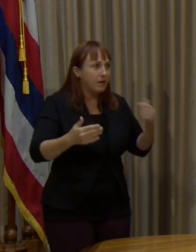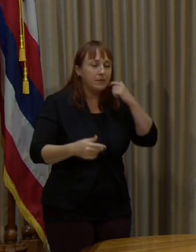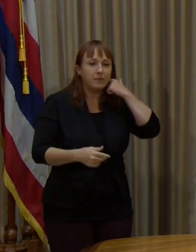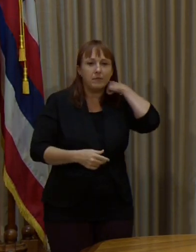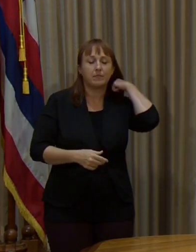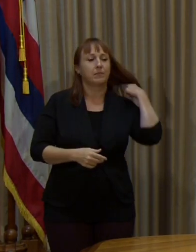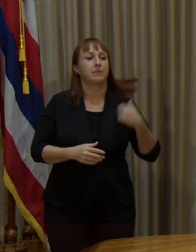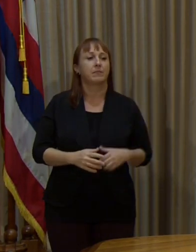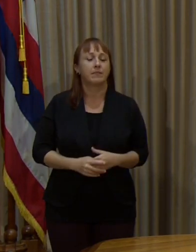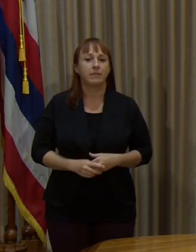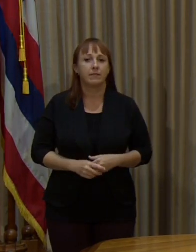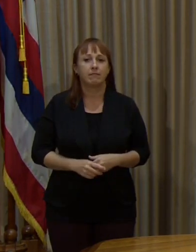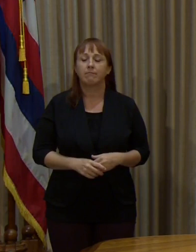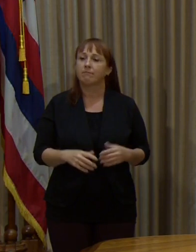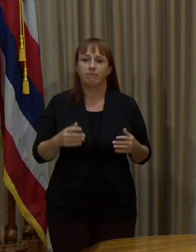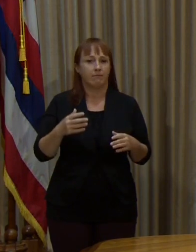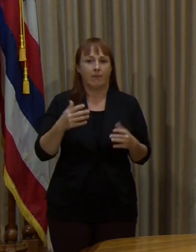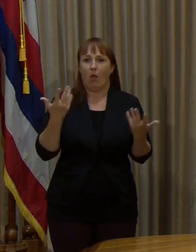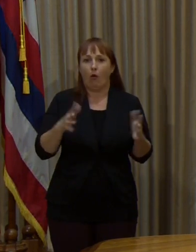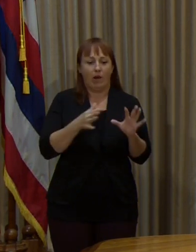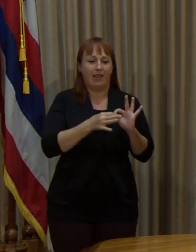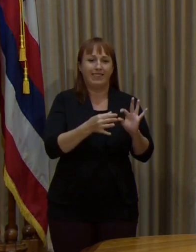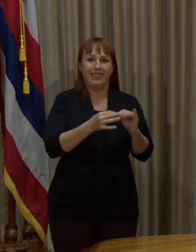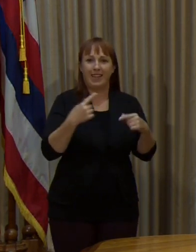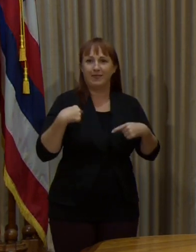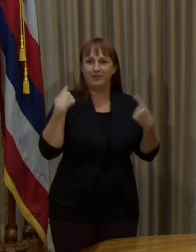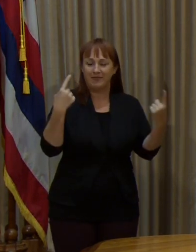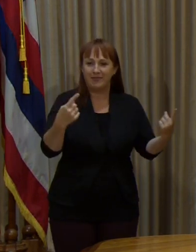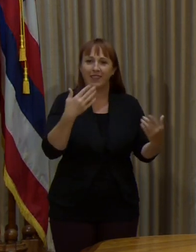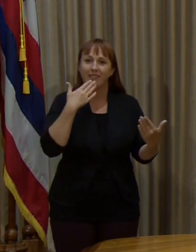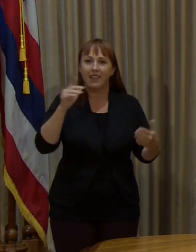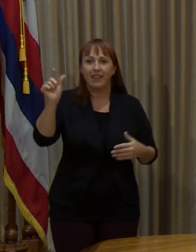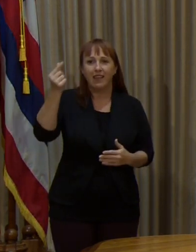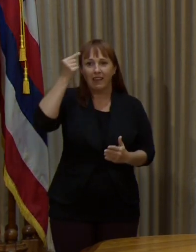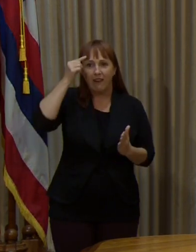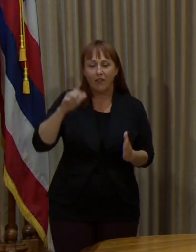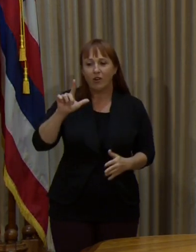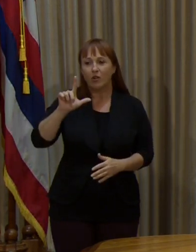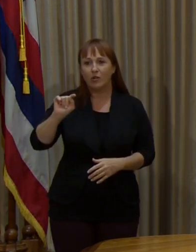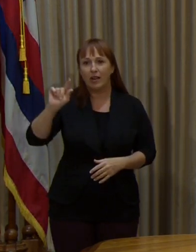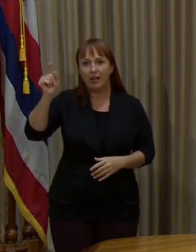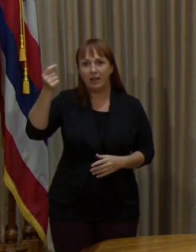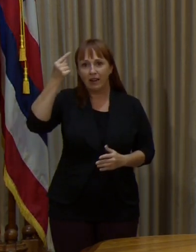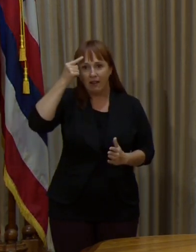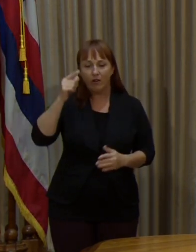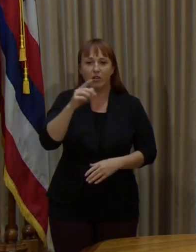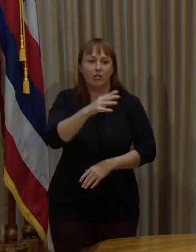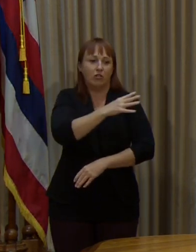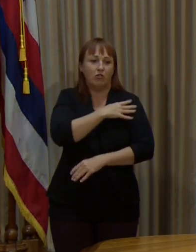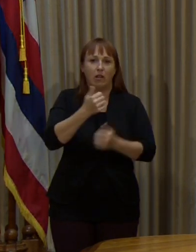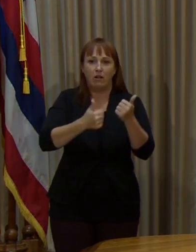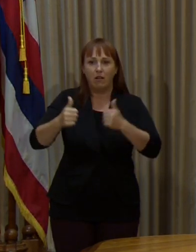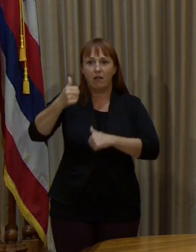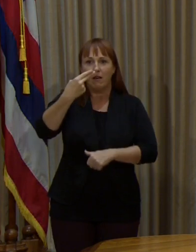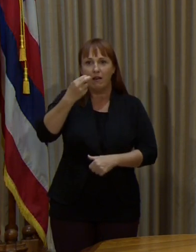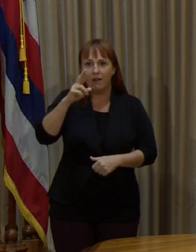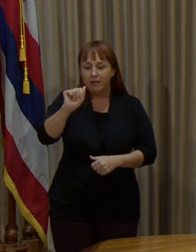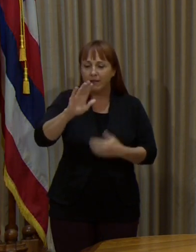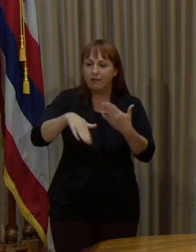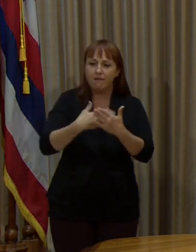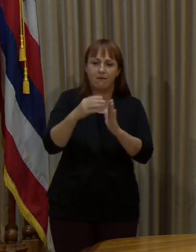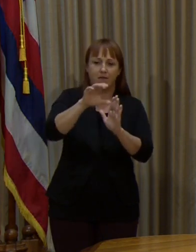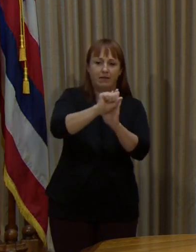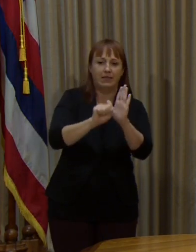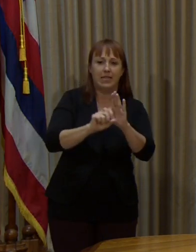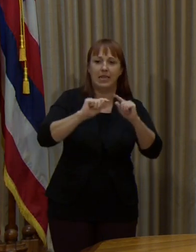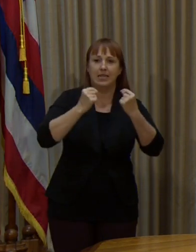First off, I mean, everything's pretty much been said. I'd to also thank the governor, Lieutenant Governor, General O'Hara, everybody on the state team